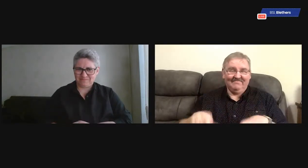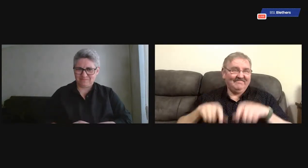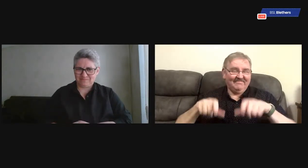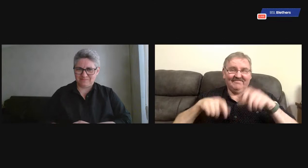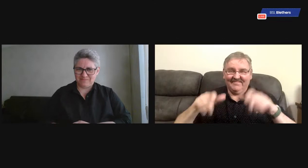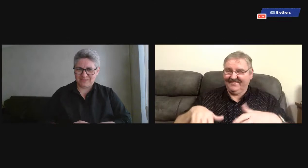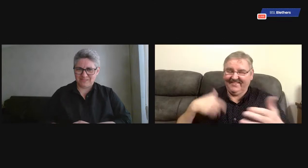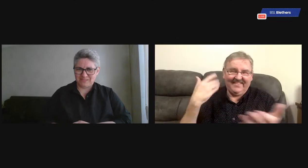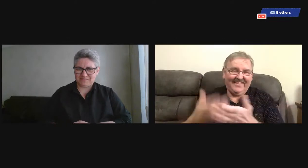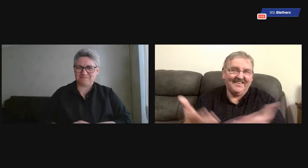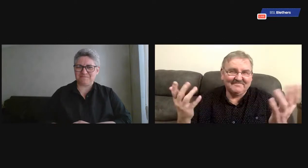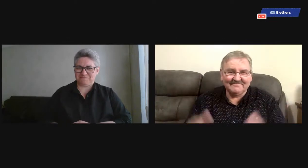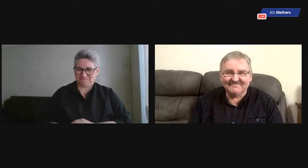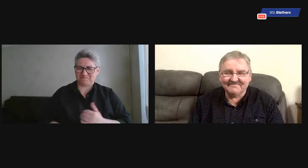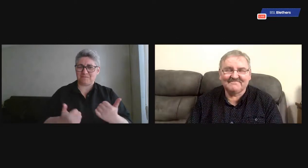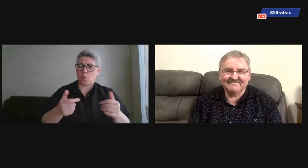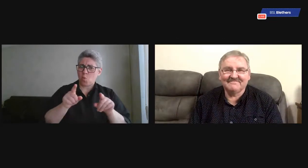Time flies. I know.